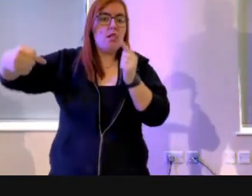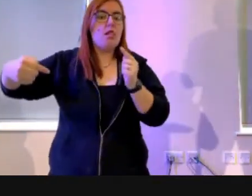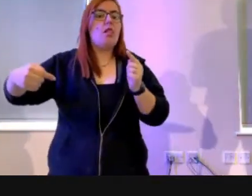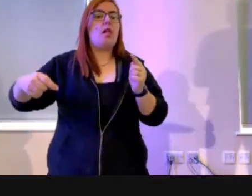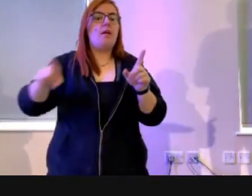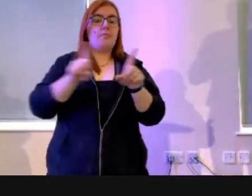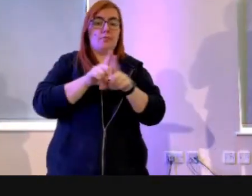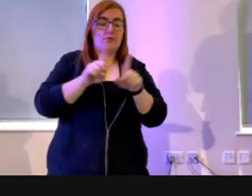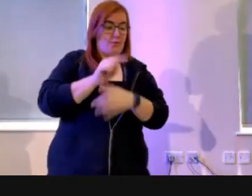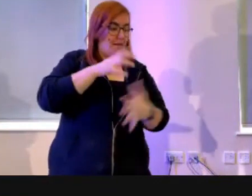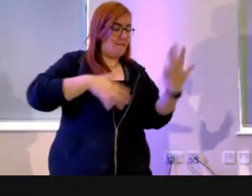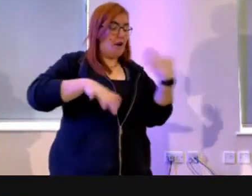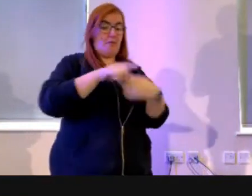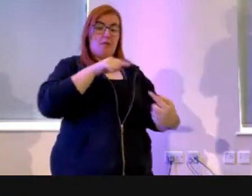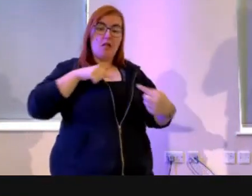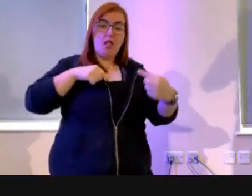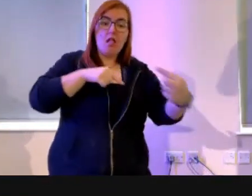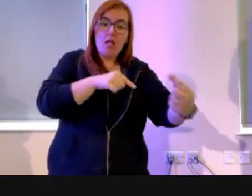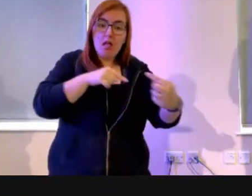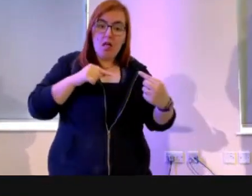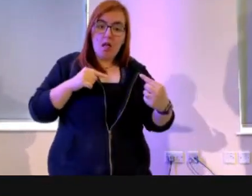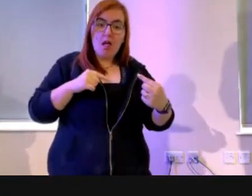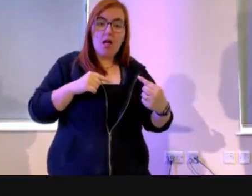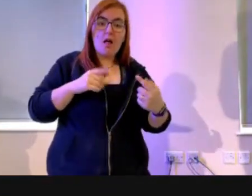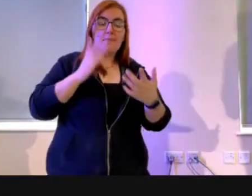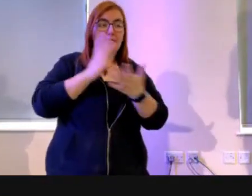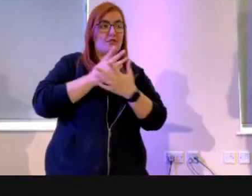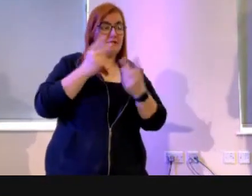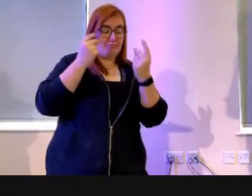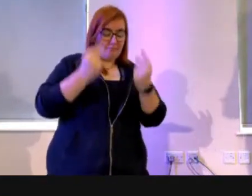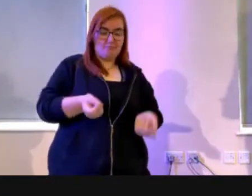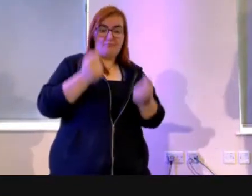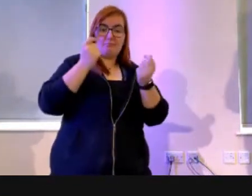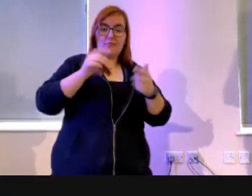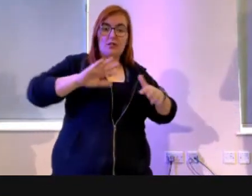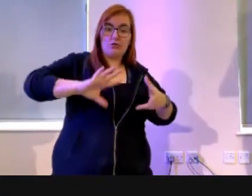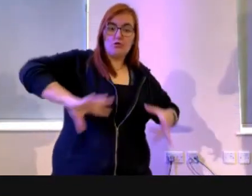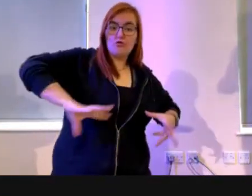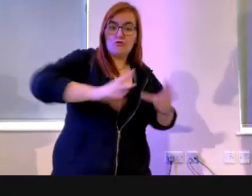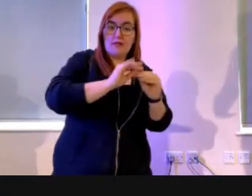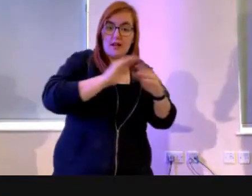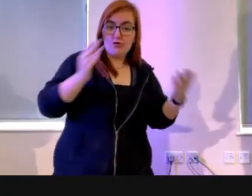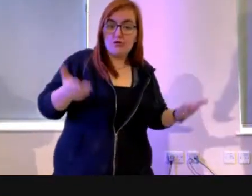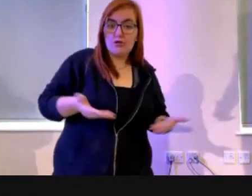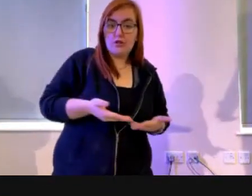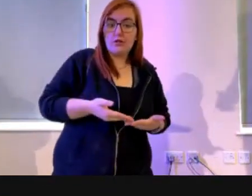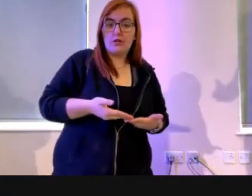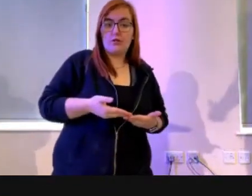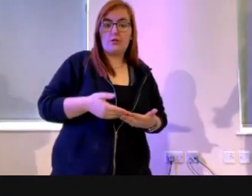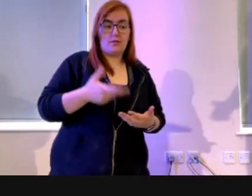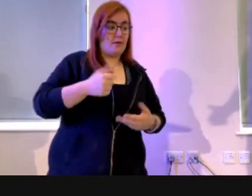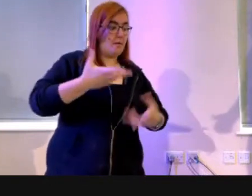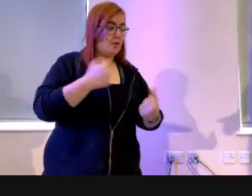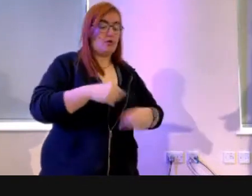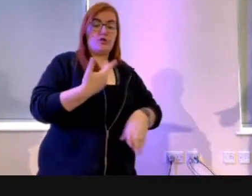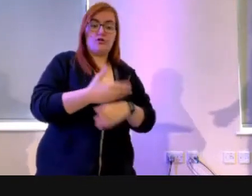between their environment. Suddenly this creation, creative job they're being given becomes hard